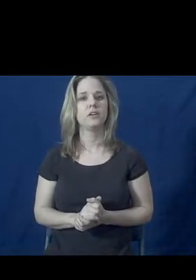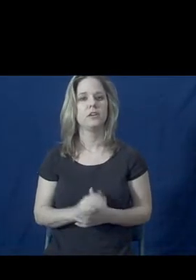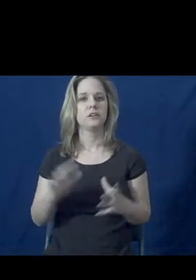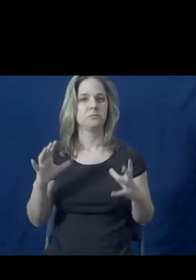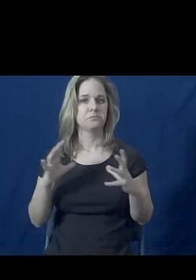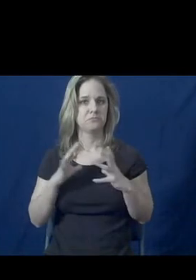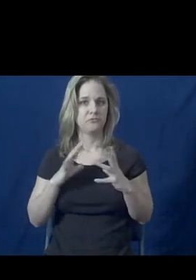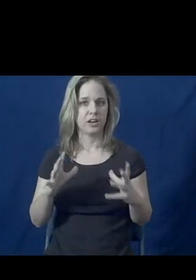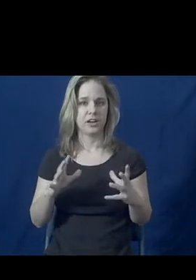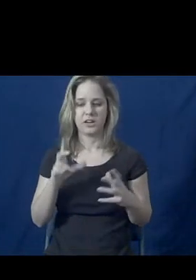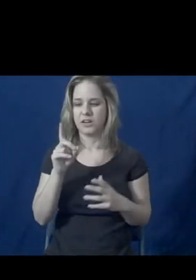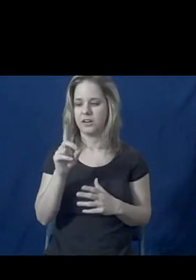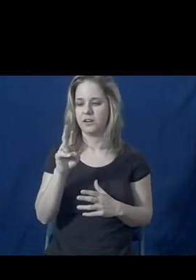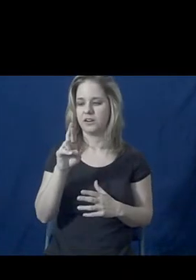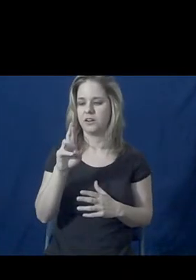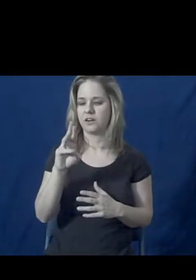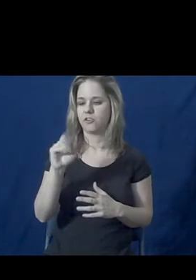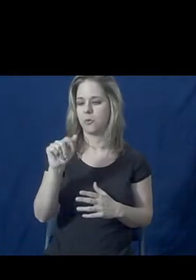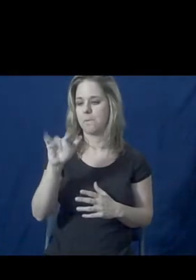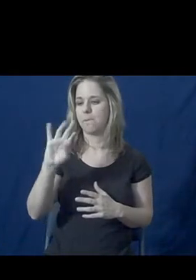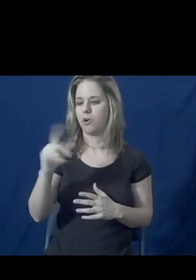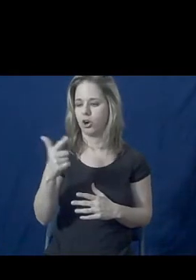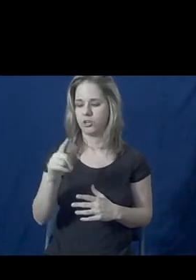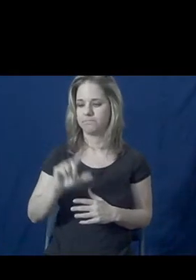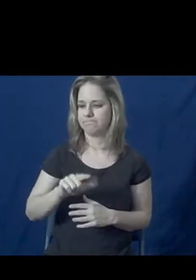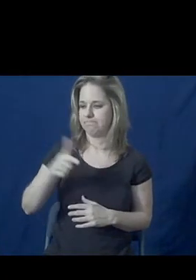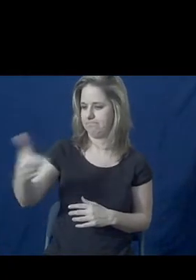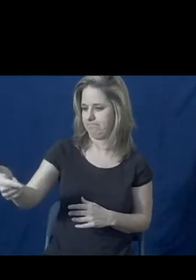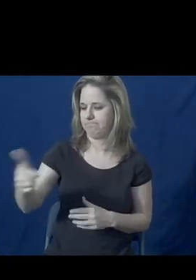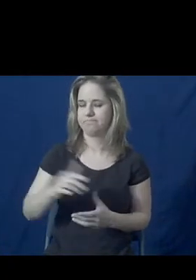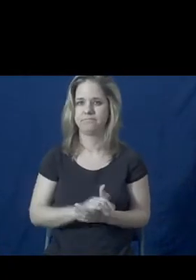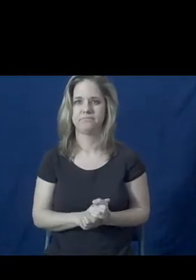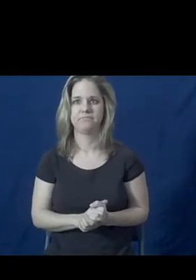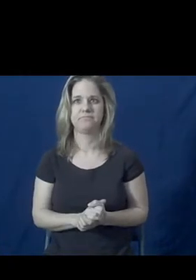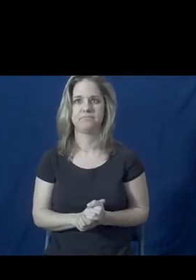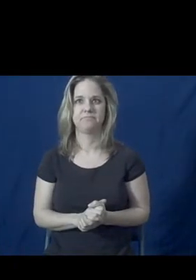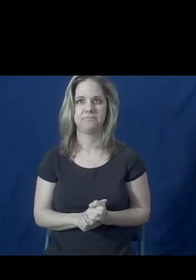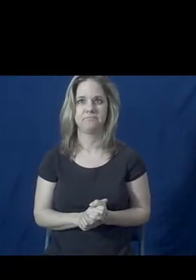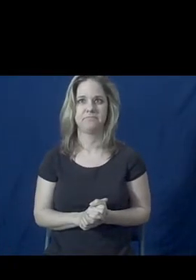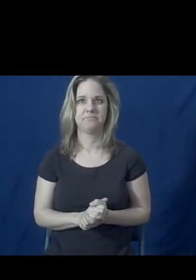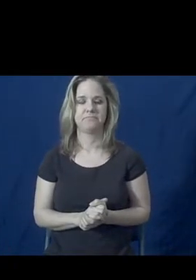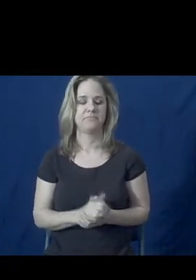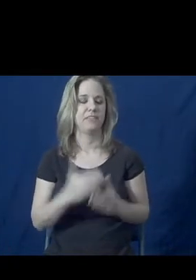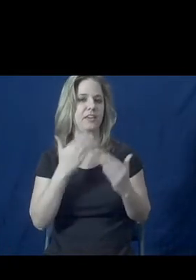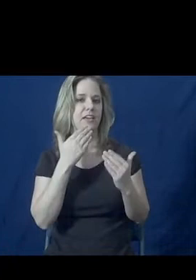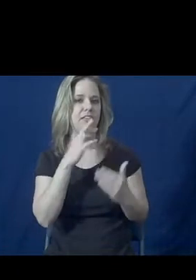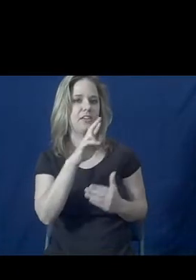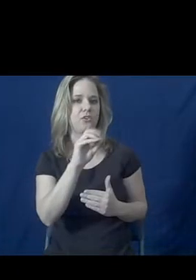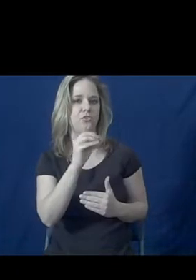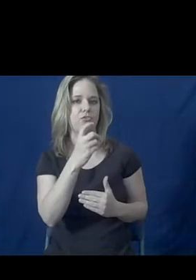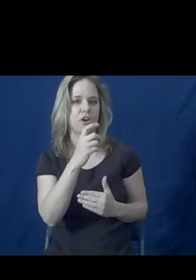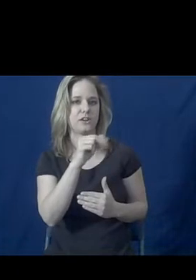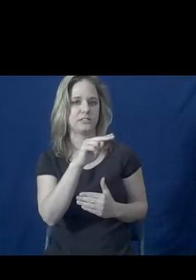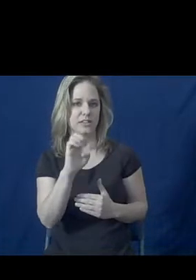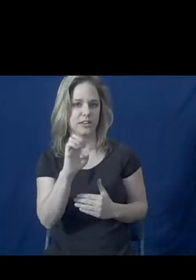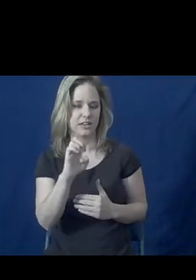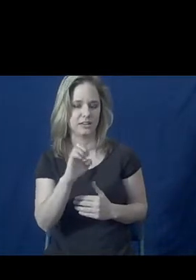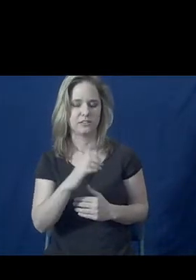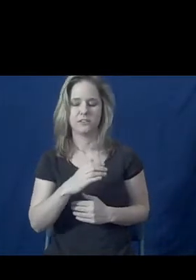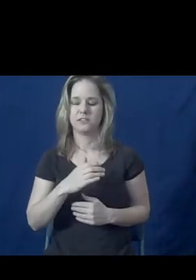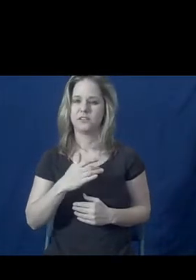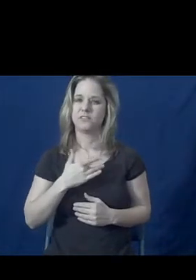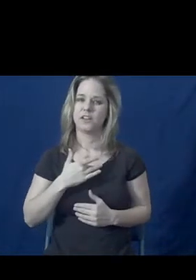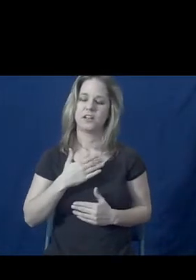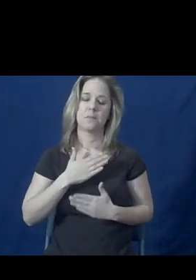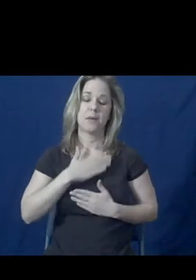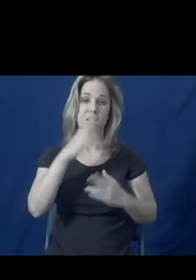So now, Dr. Marling, I'm going to turn it over to you. Dr. Thank you, Roxanne. It